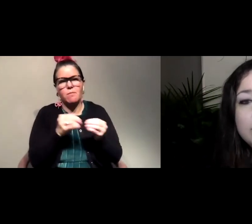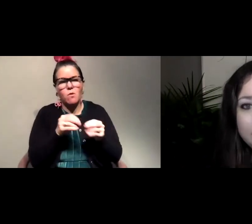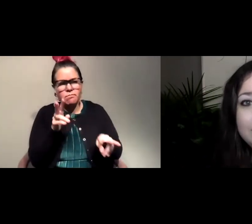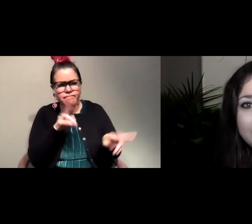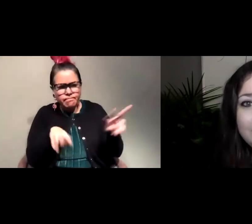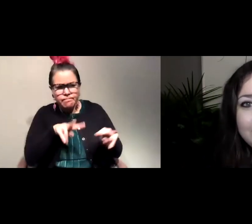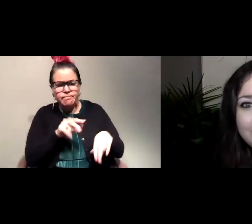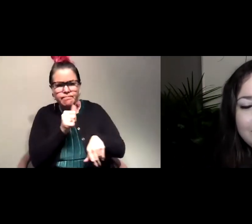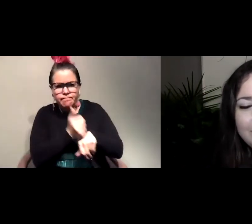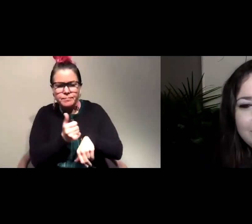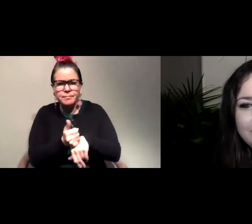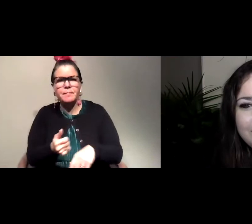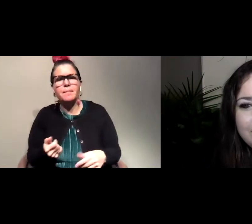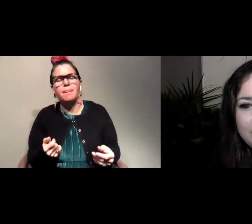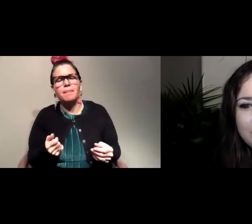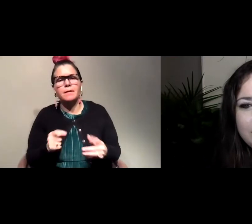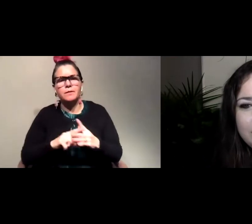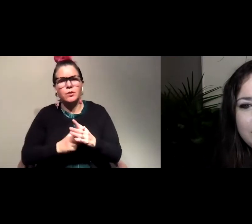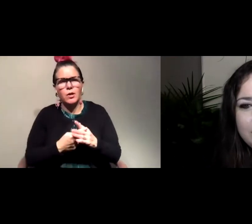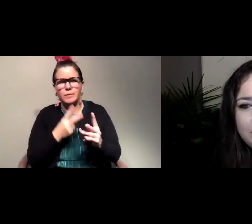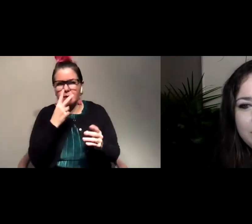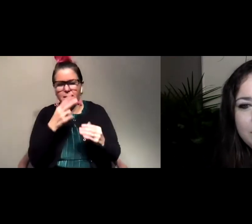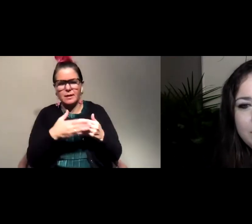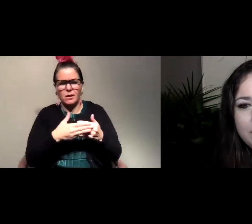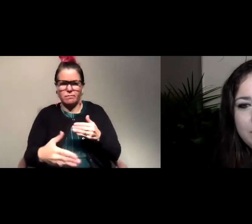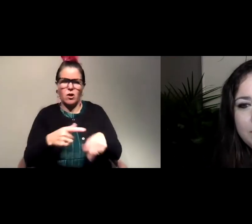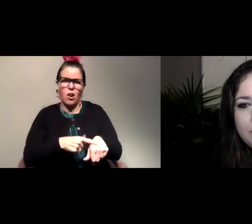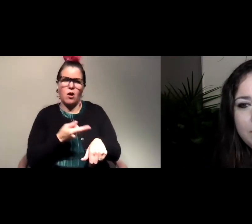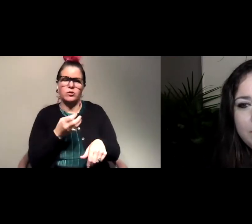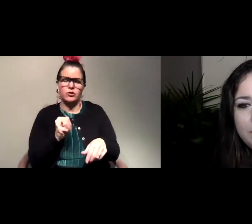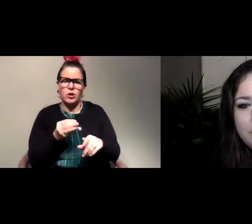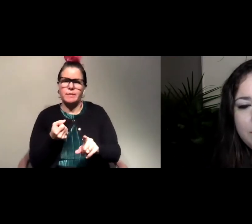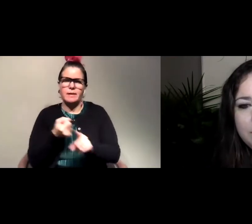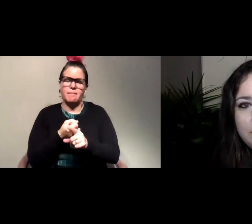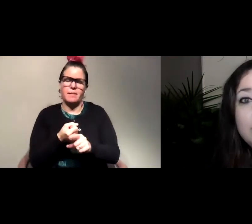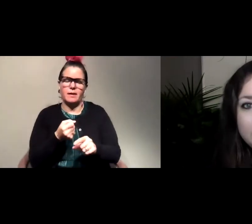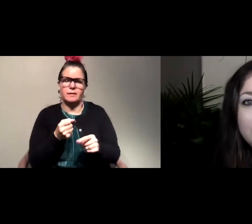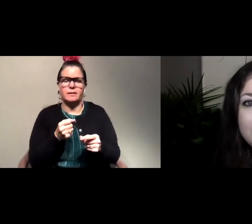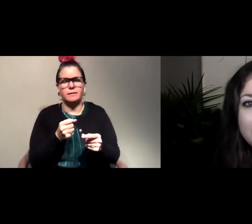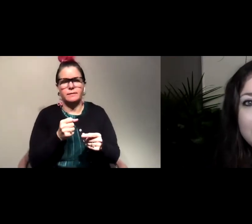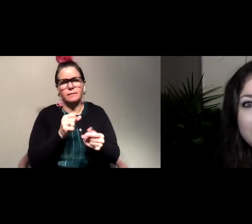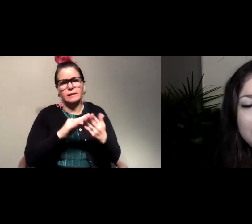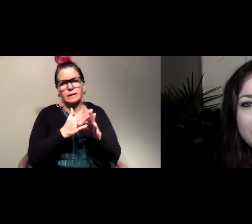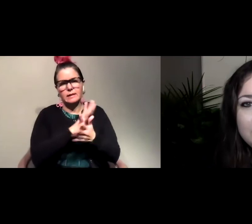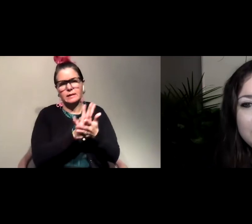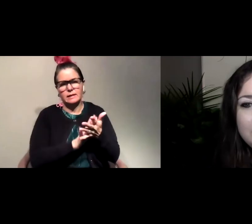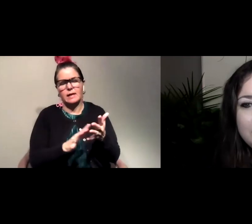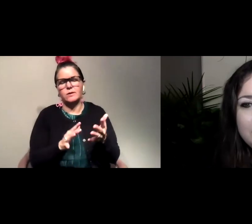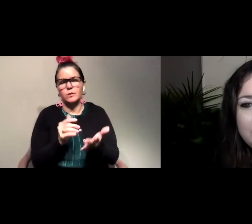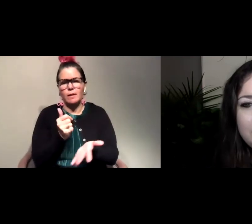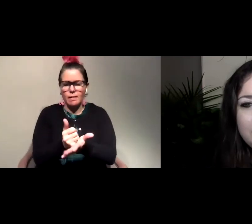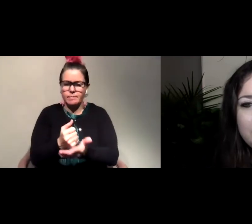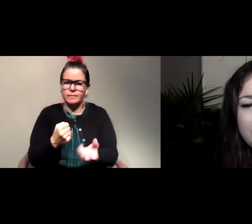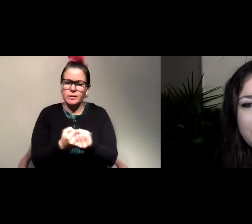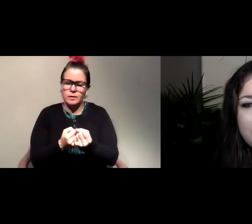on and we can start to see those longer-term effects of how city design can better support animals and start to bring